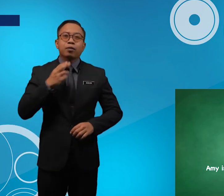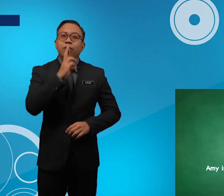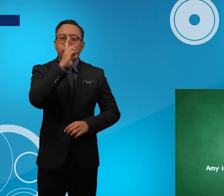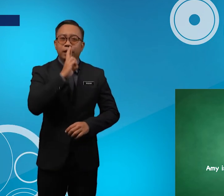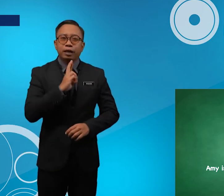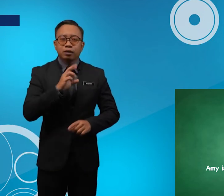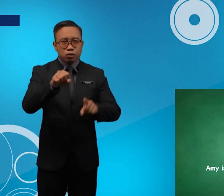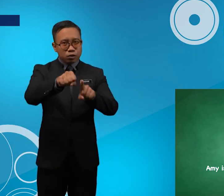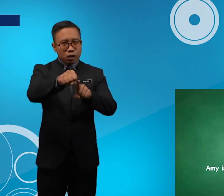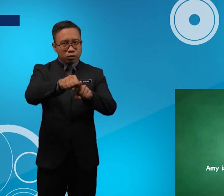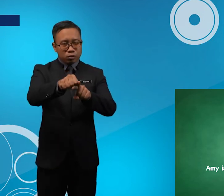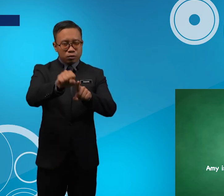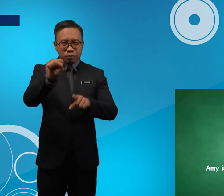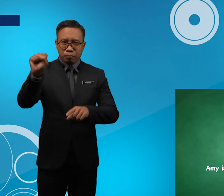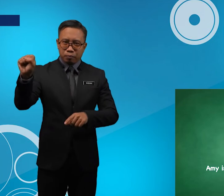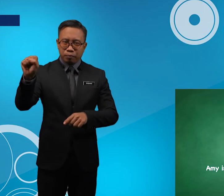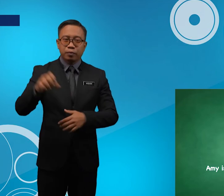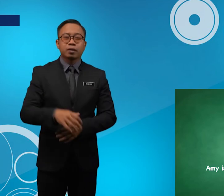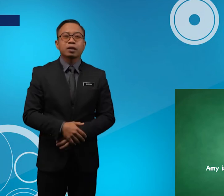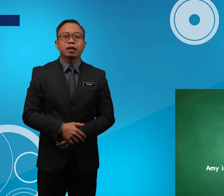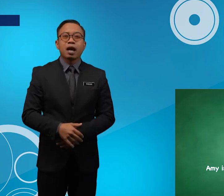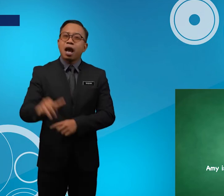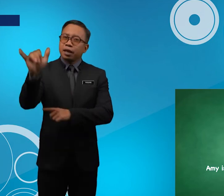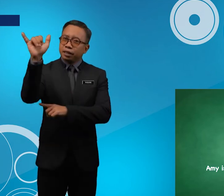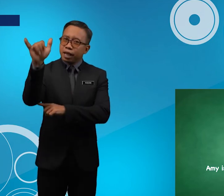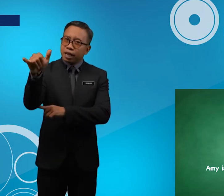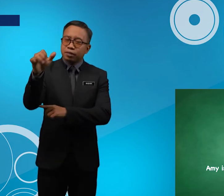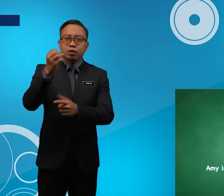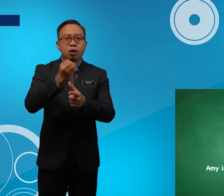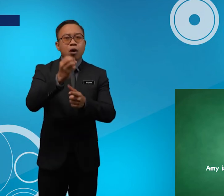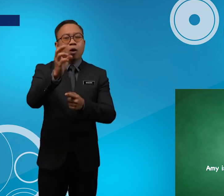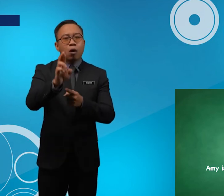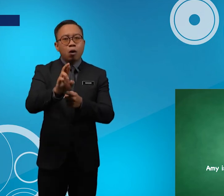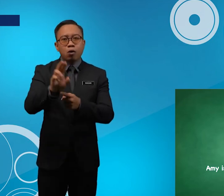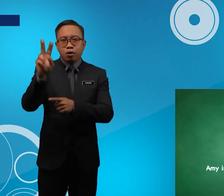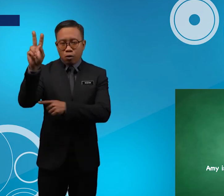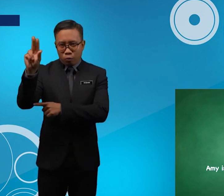Red Socks Yes Or No